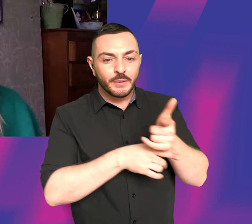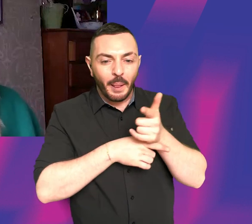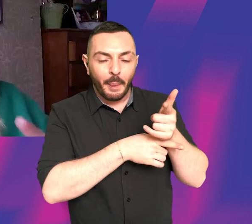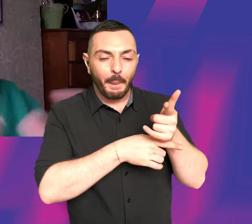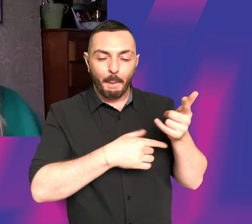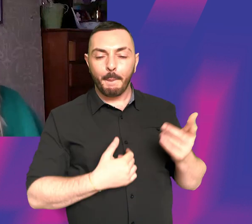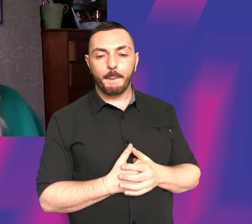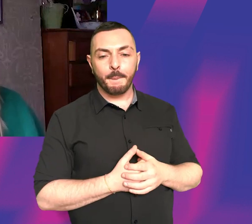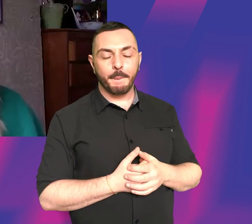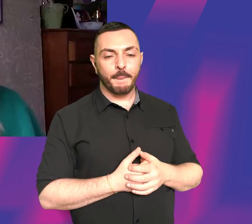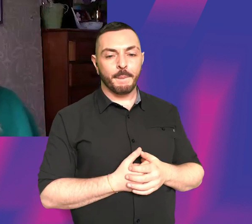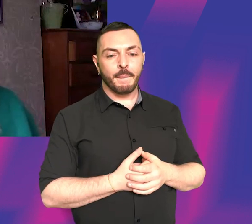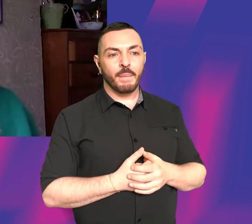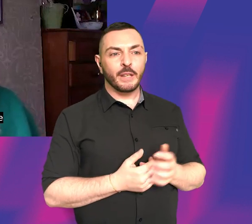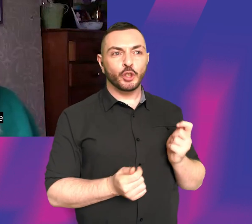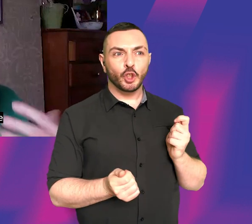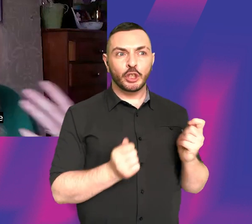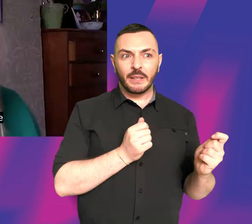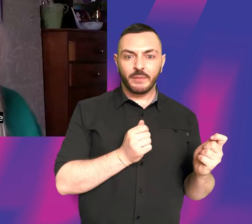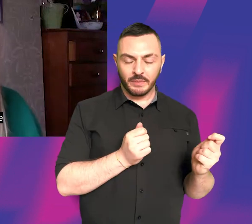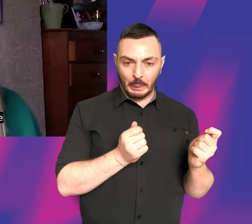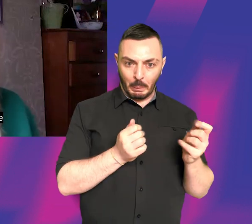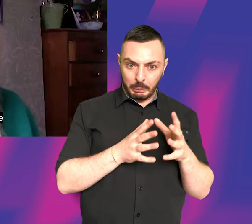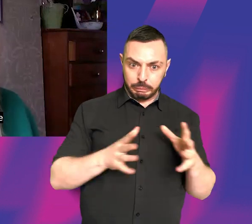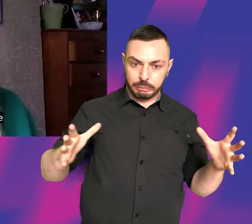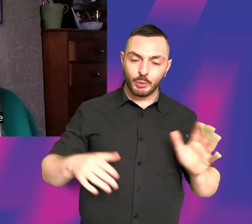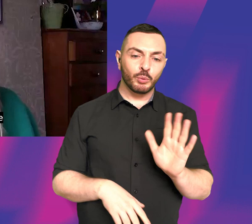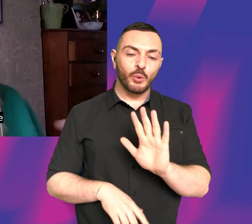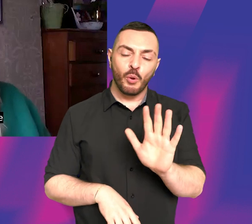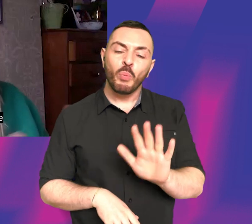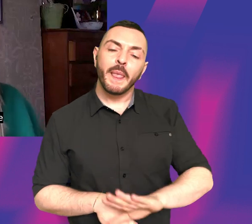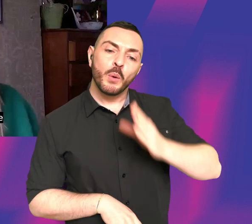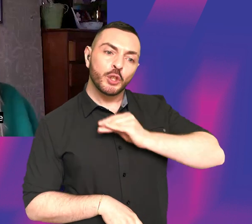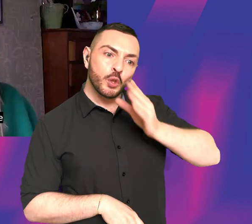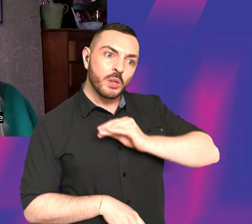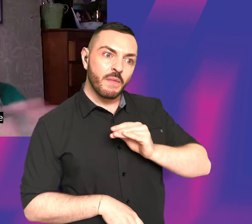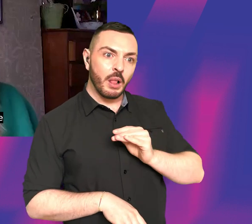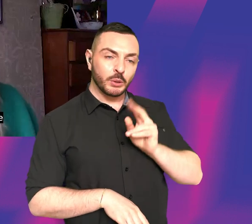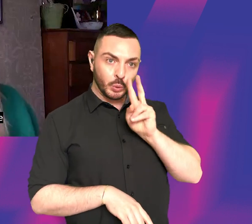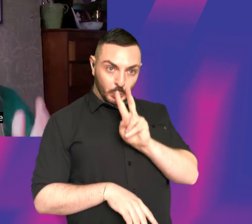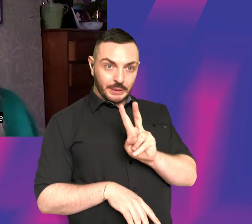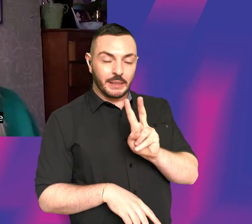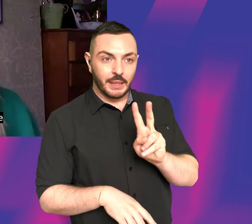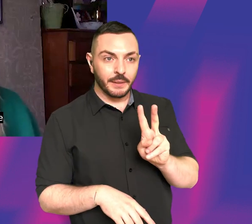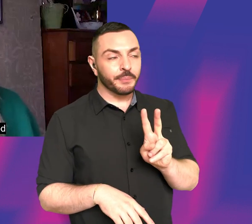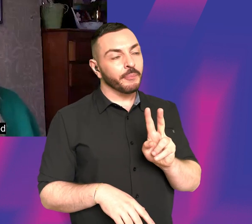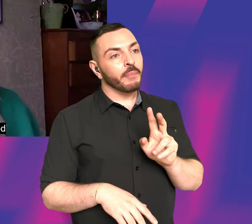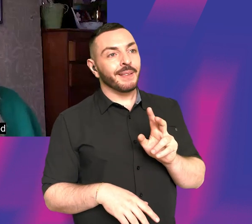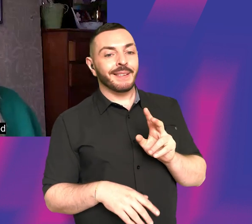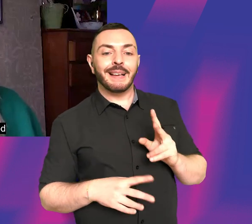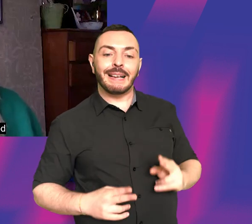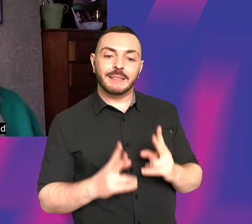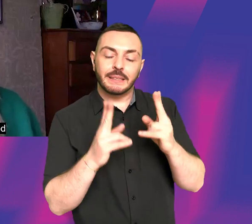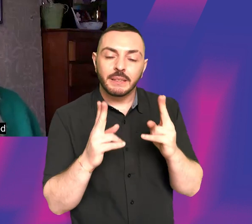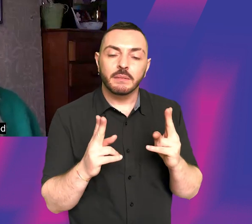wasn't such a big shift. Although, you know, it was useful for me to see acting, particularly to see editing for the